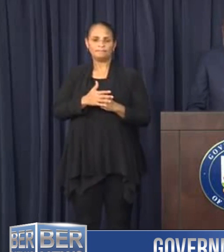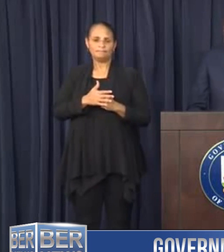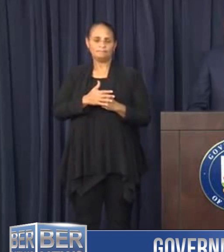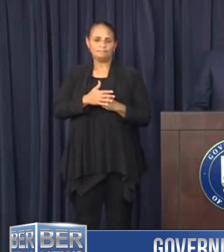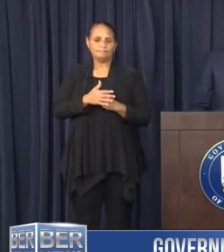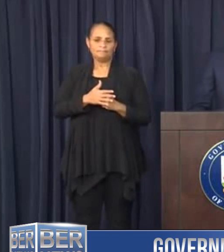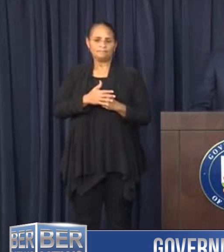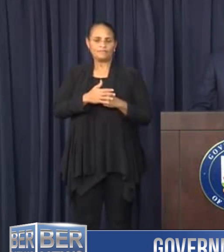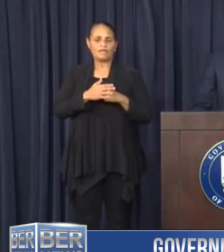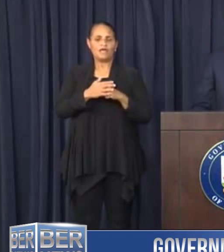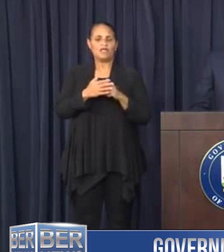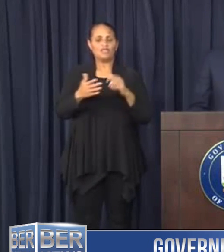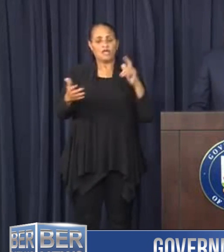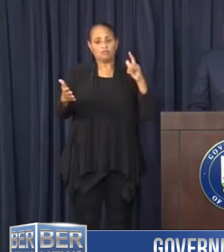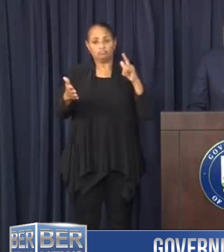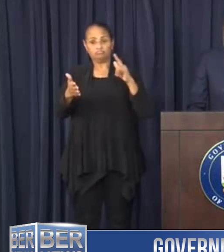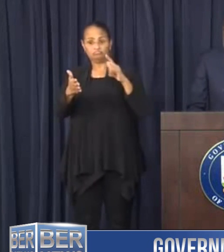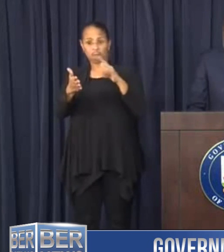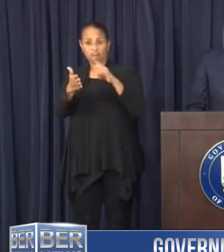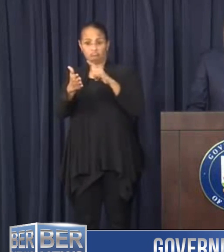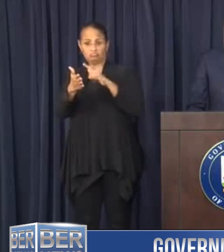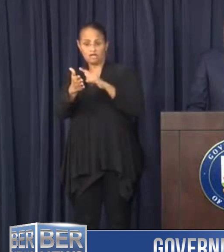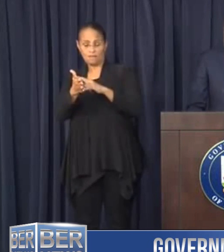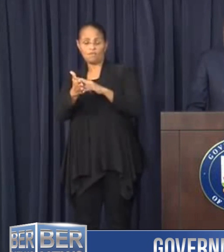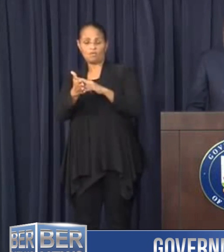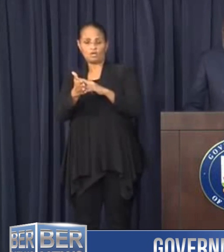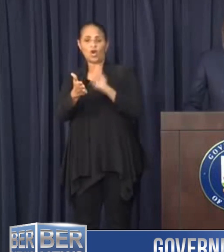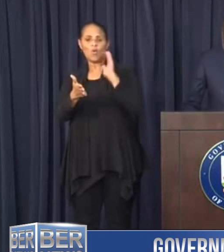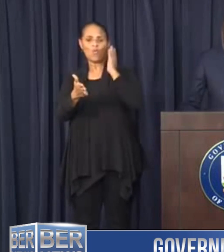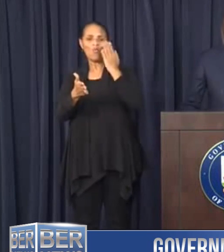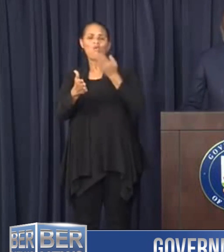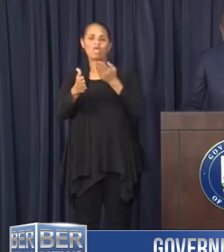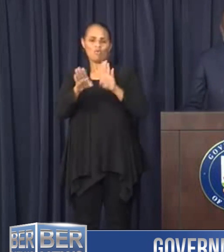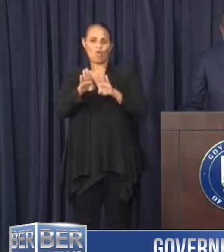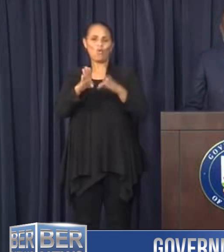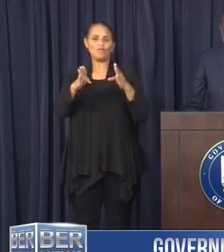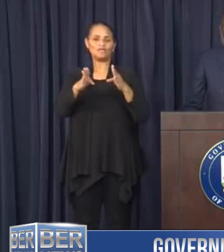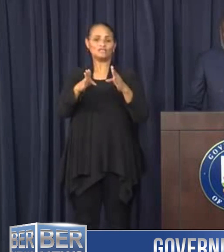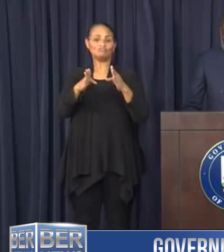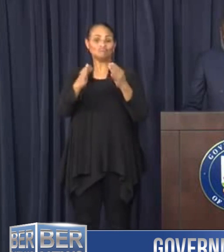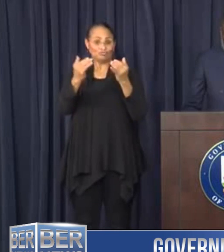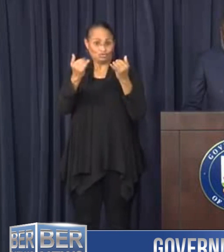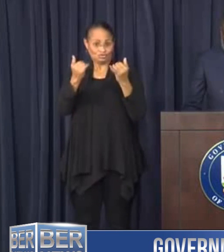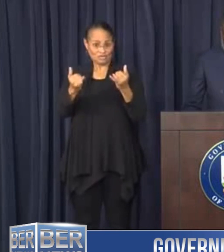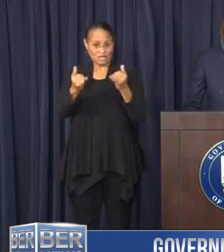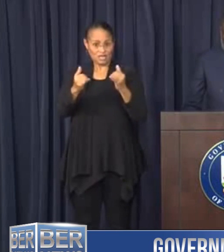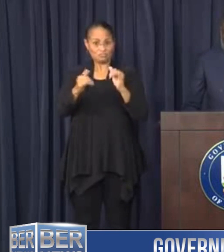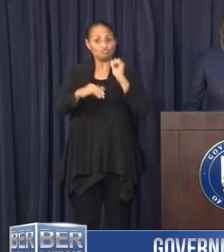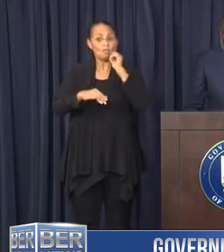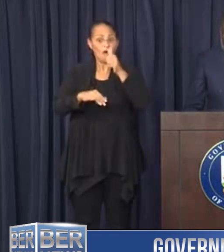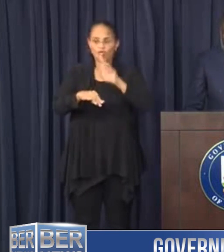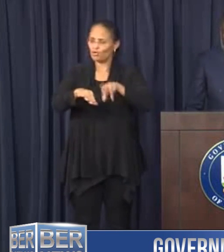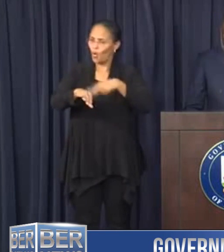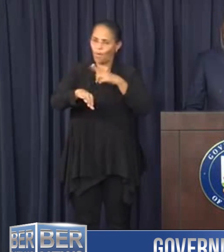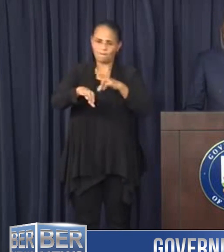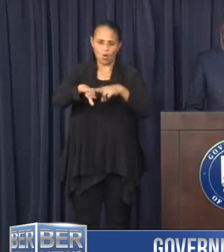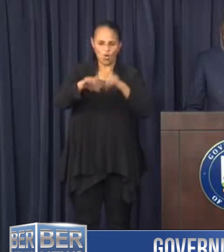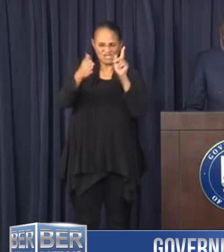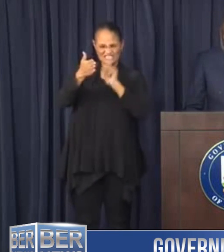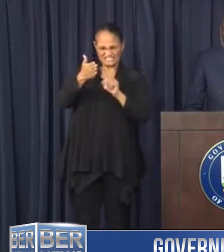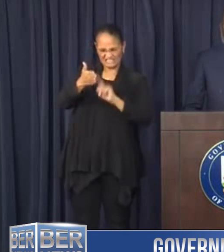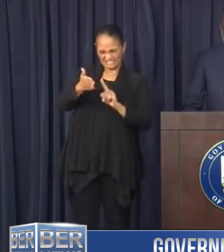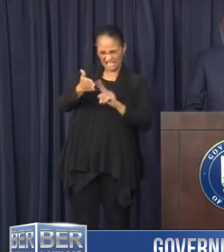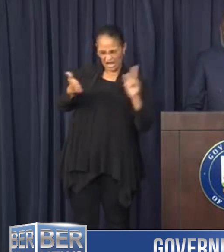The Aleph International Wade Airport will open today and tomorrow as normal. Check with your airlines